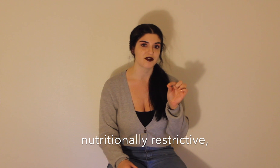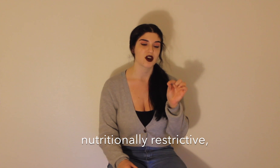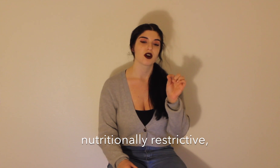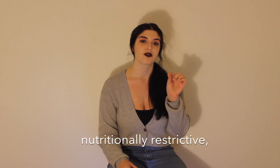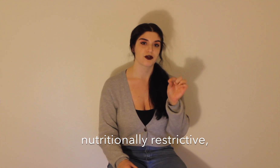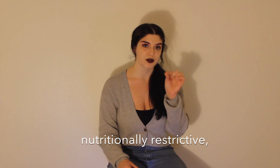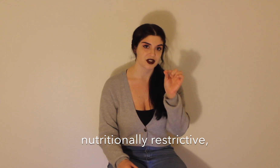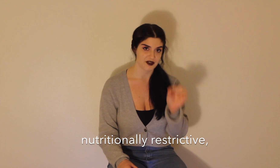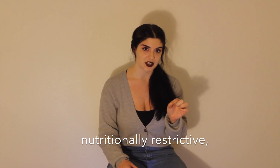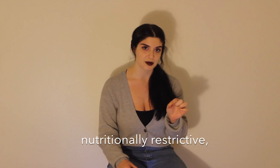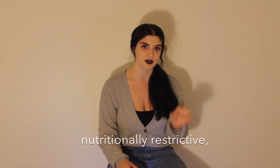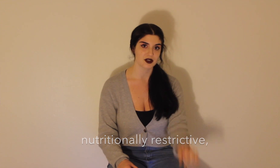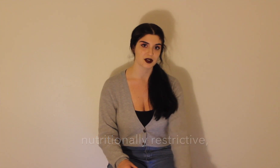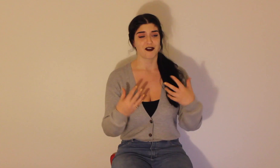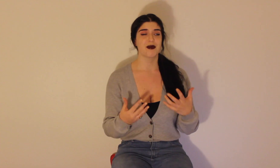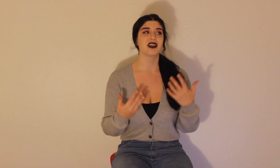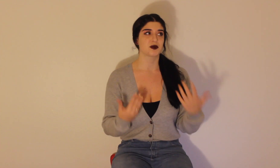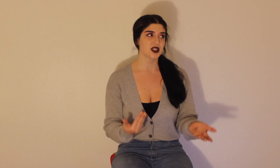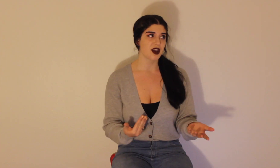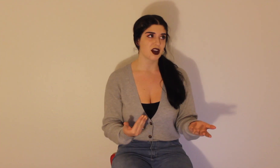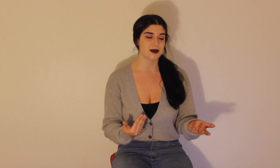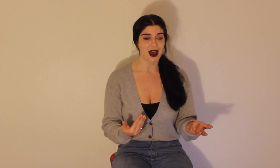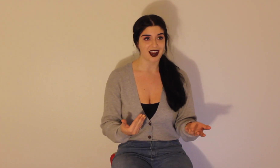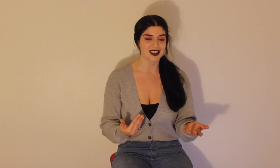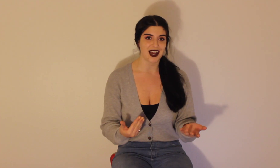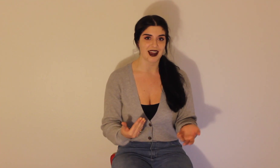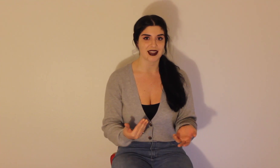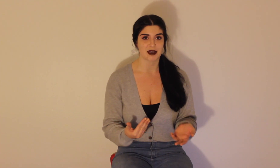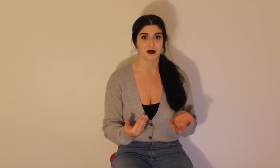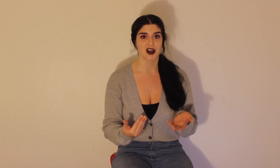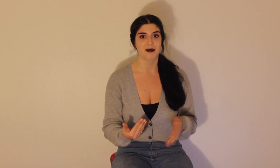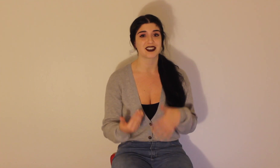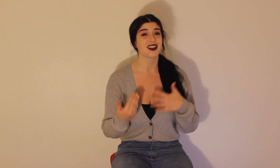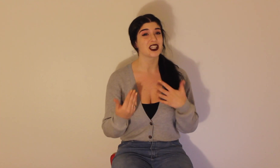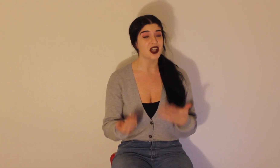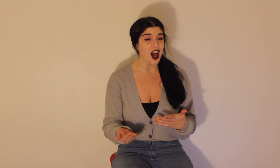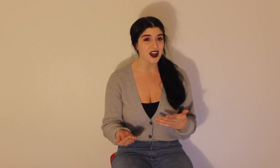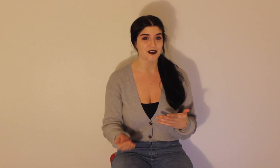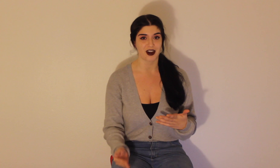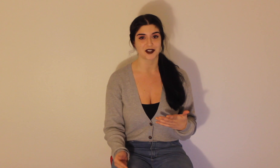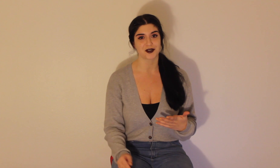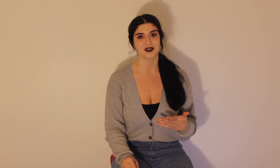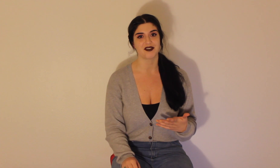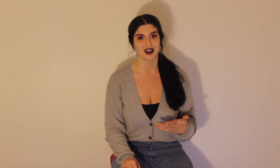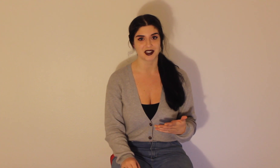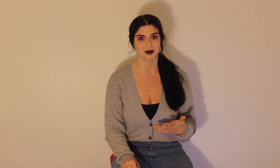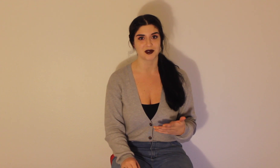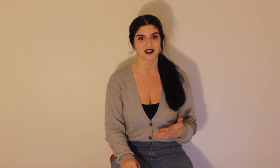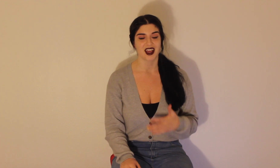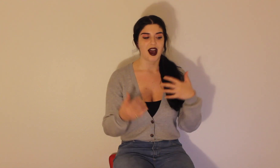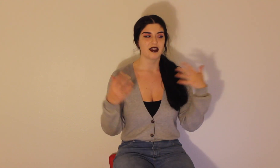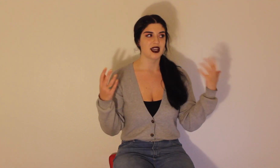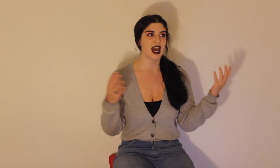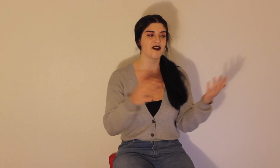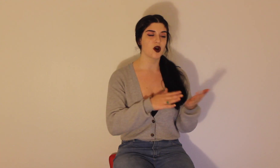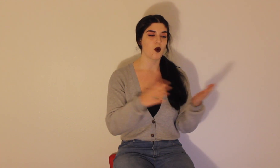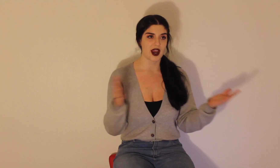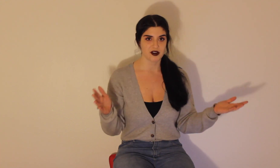for fruits and vegetables. For me, it's really hard to back a diet that prohibits a lot of fresh fruits and vegetables. I think having a wider